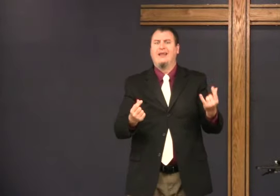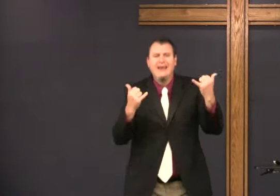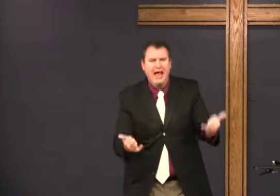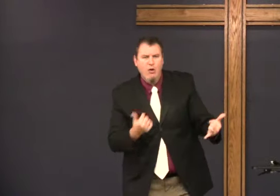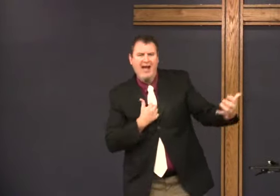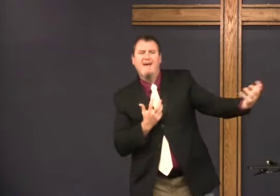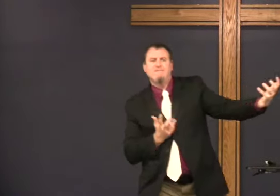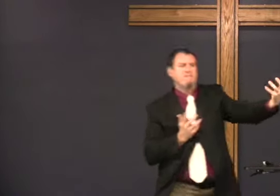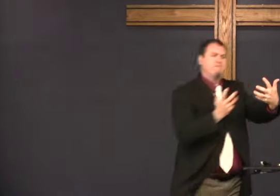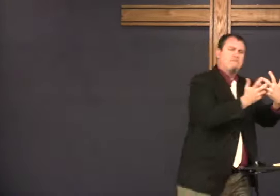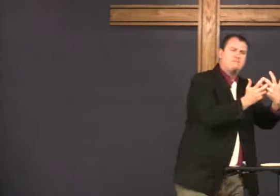we do?